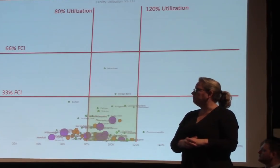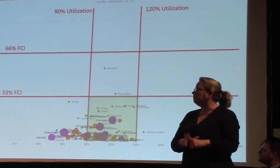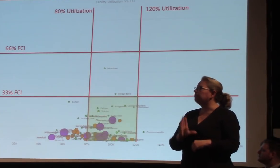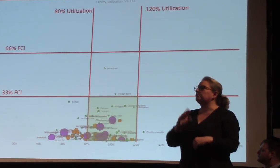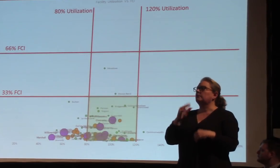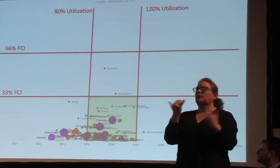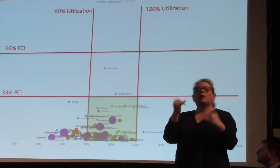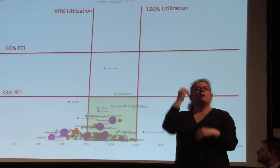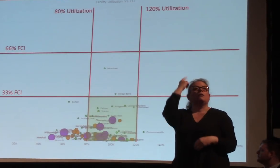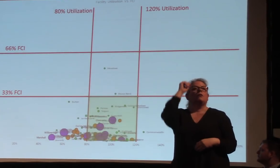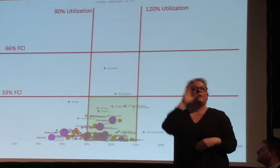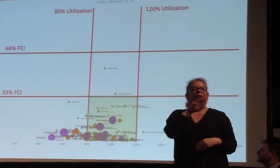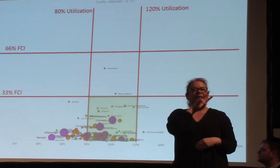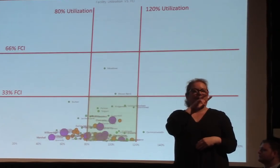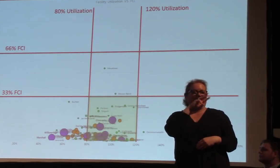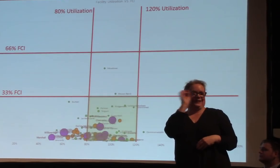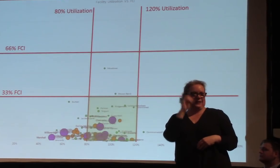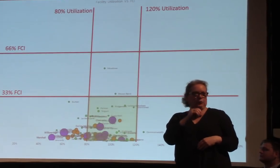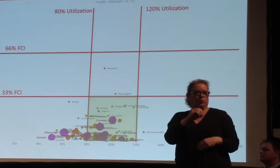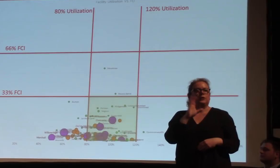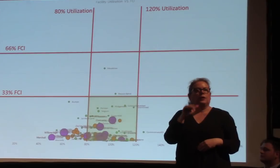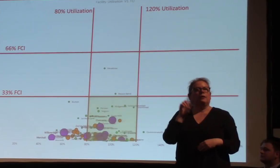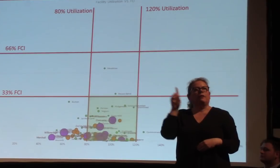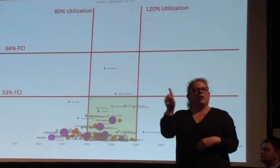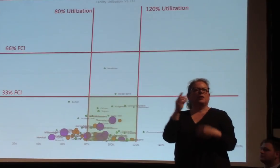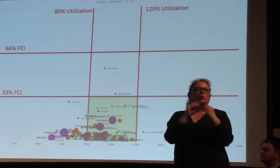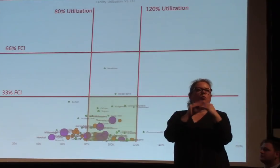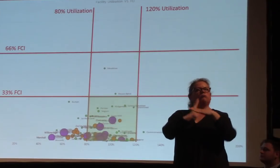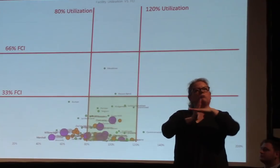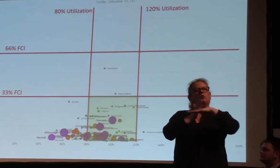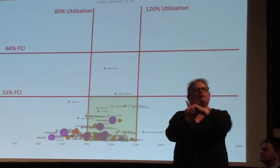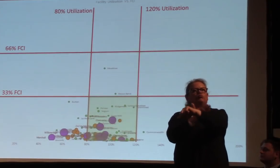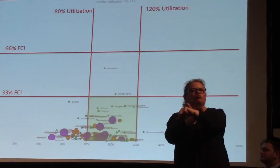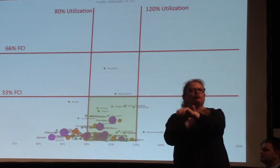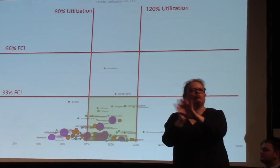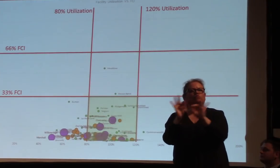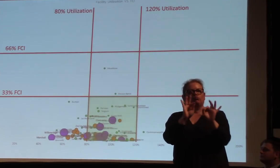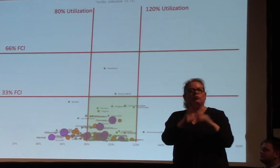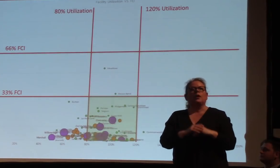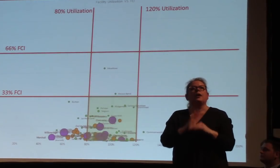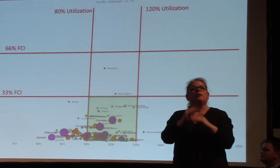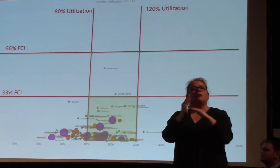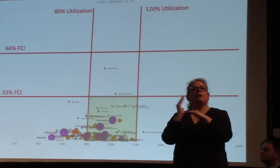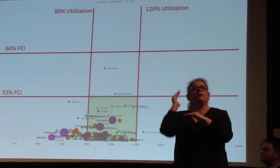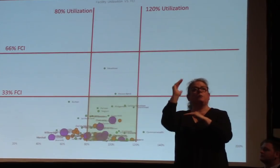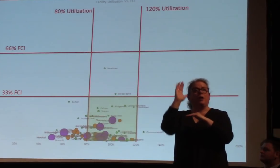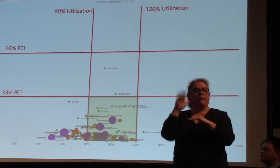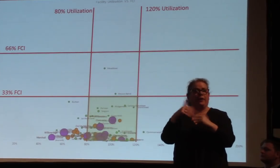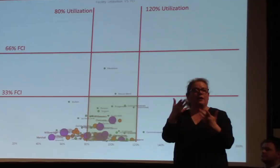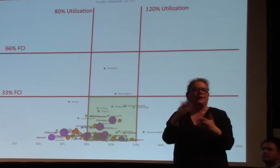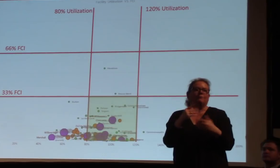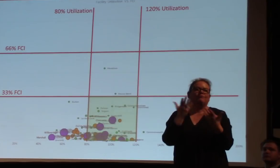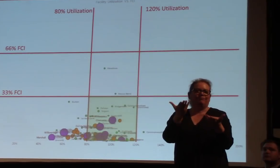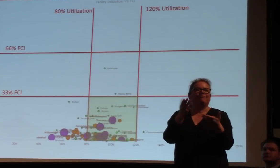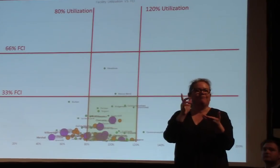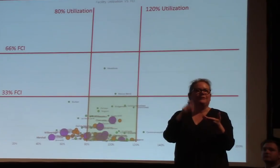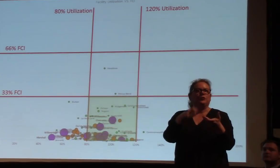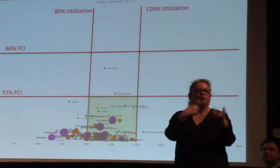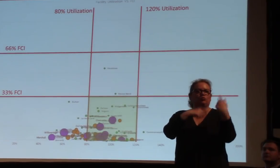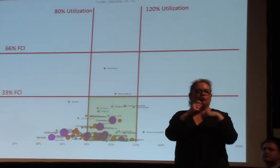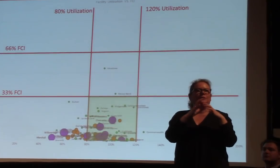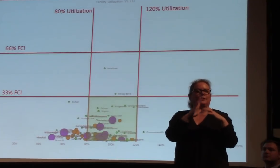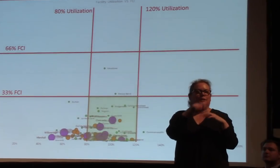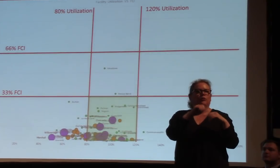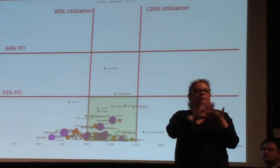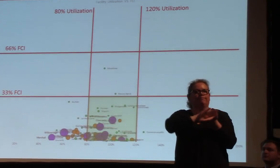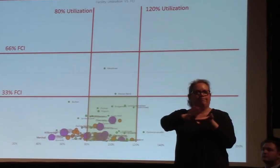beyond that 66%, that's when we're talking about facilities being candidates for replacement. And so now I'm just going to kind of hit fast forward here, and I'm going to go